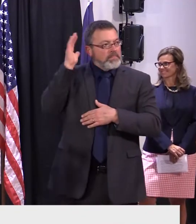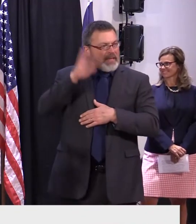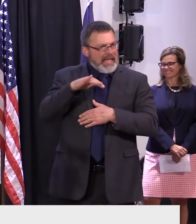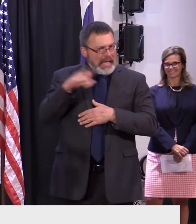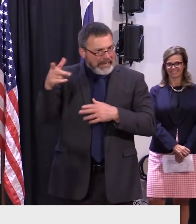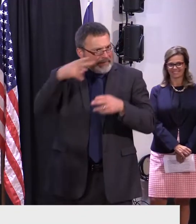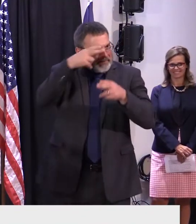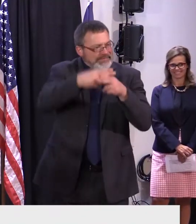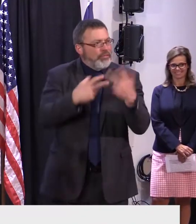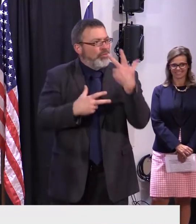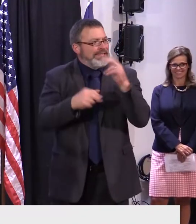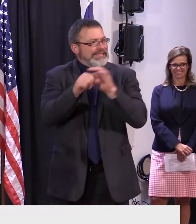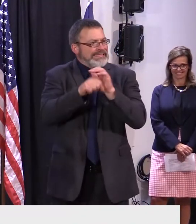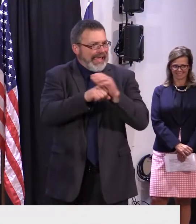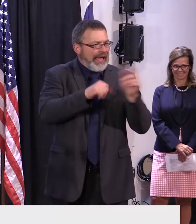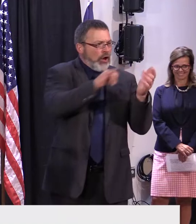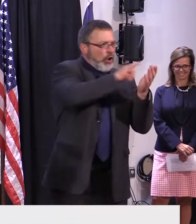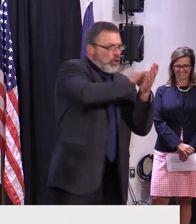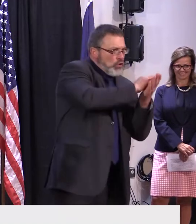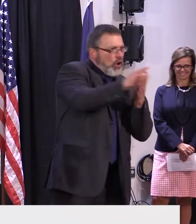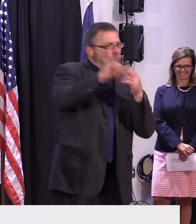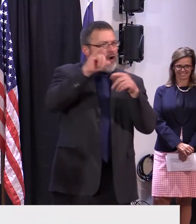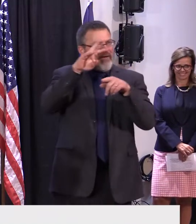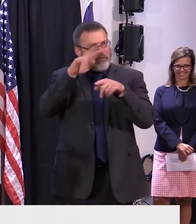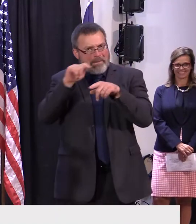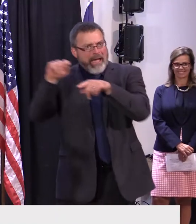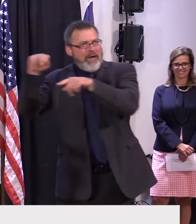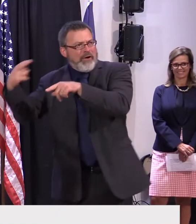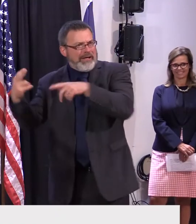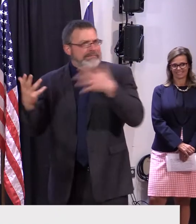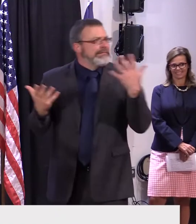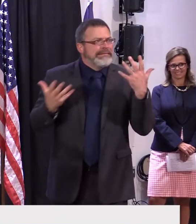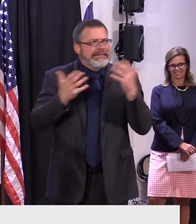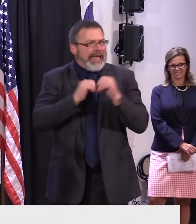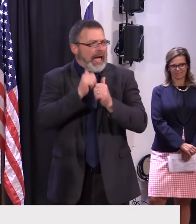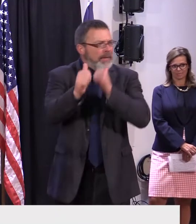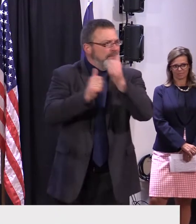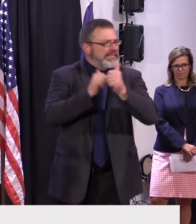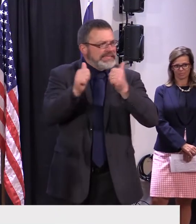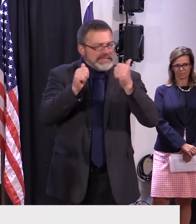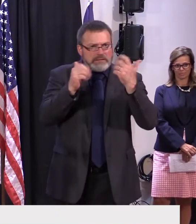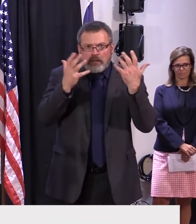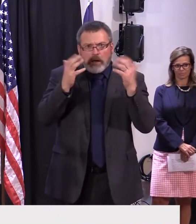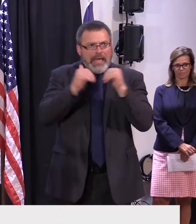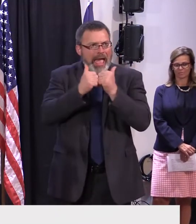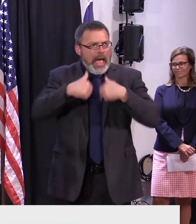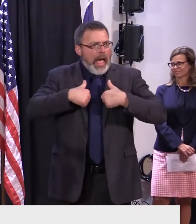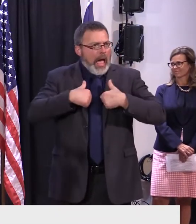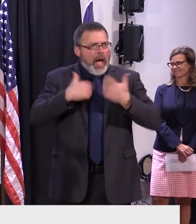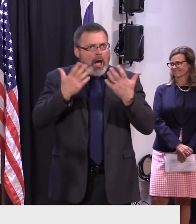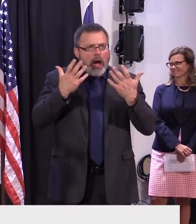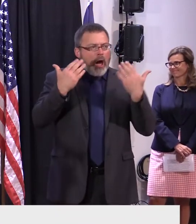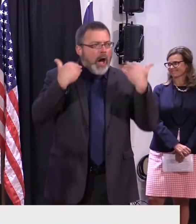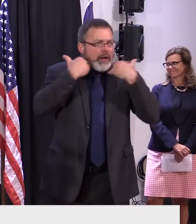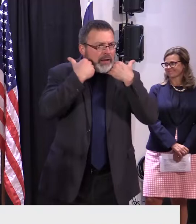Given that electricity is cheaper there and they also give tax breaks for manufacturers, how